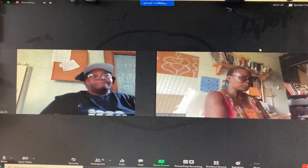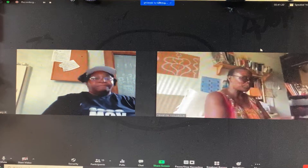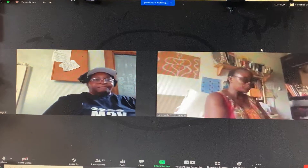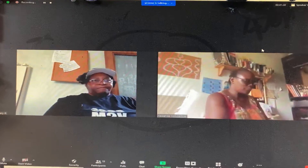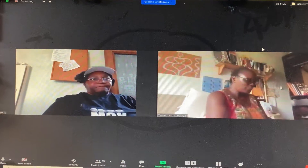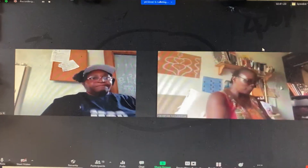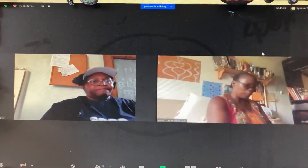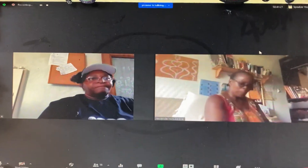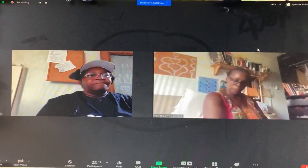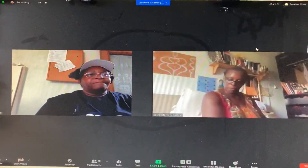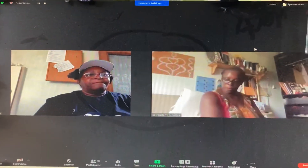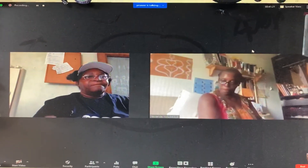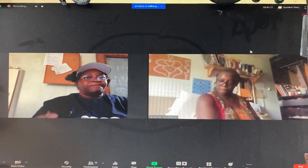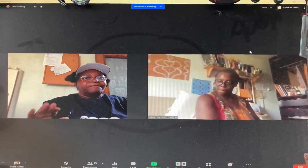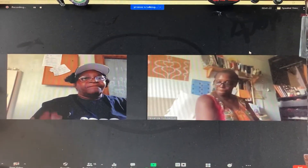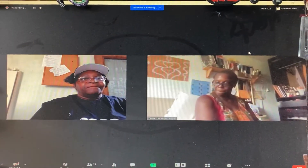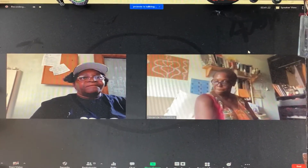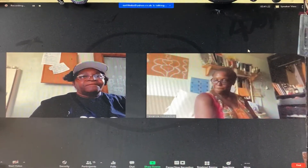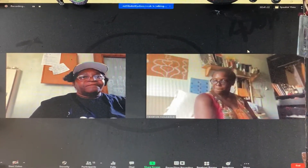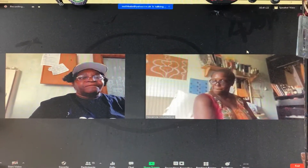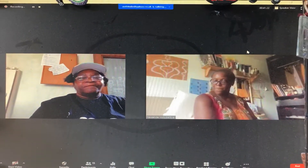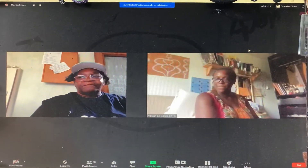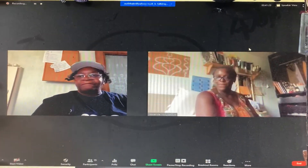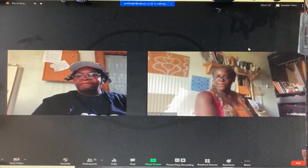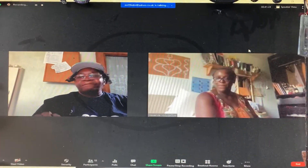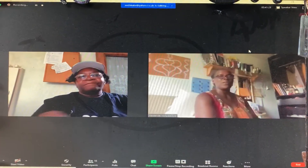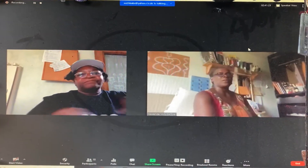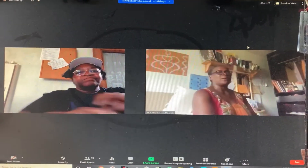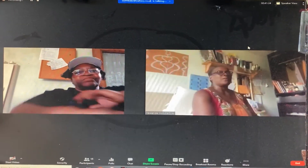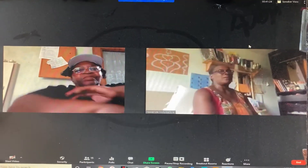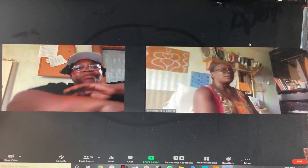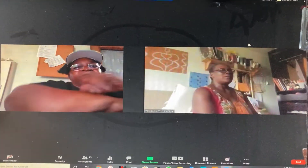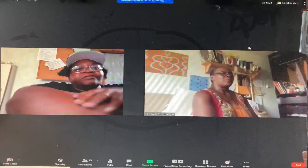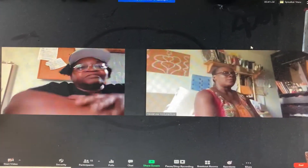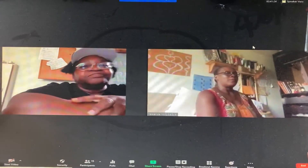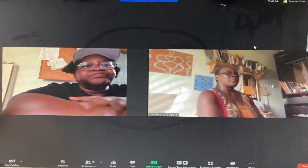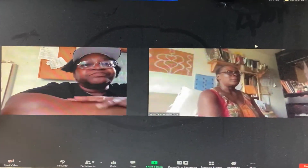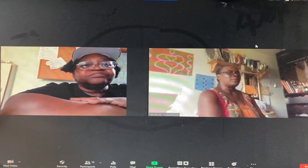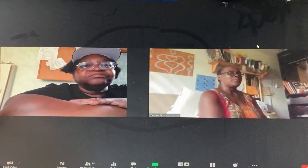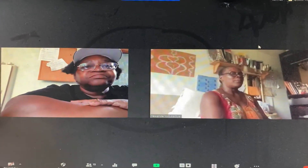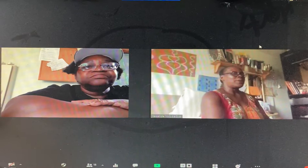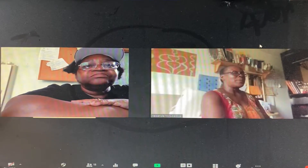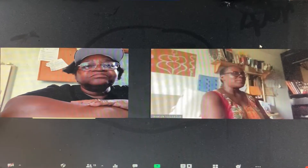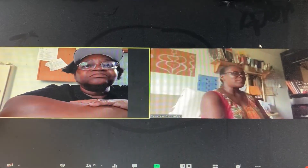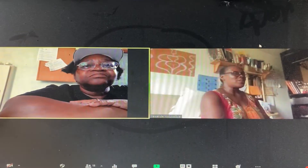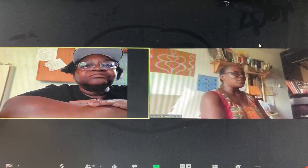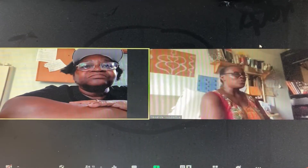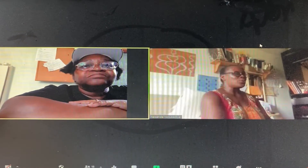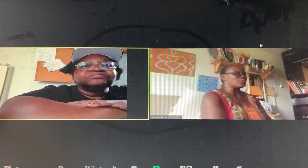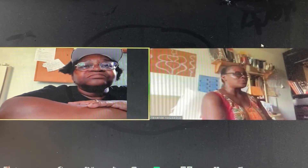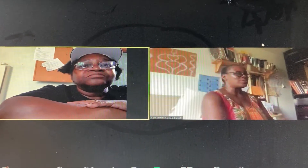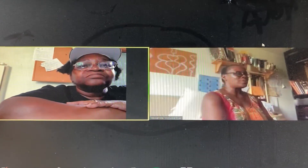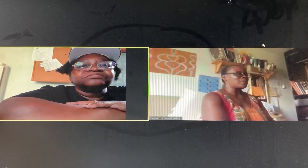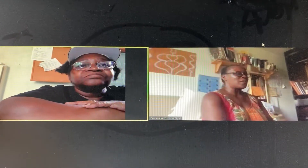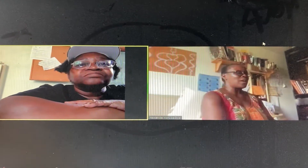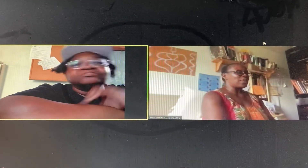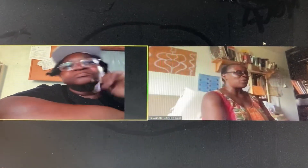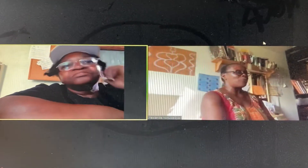3, 2, 1, action, action. Thanks Earl Jones. I come from